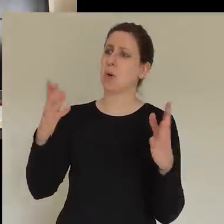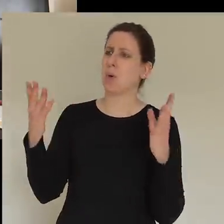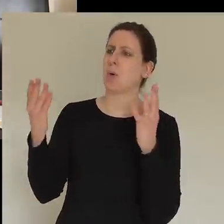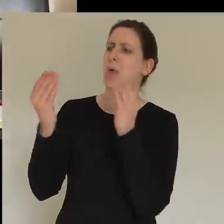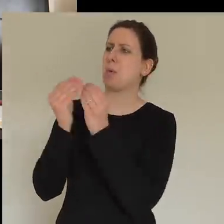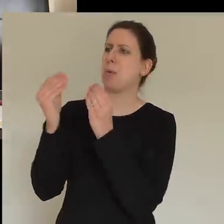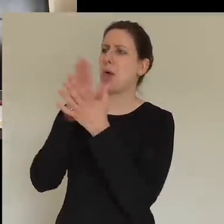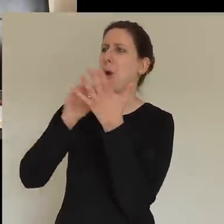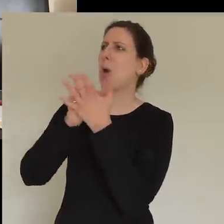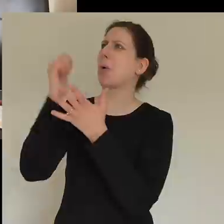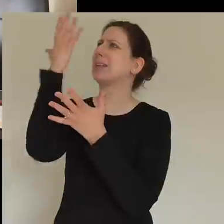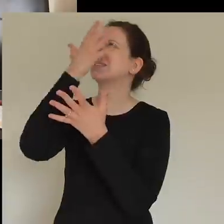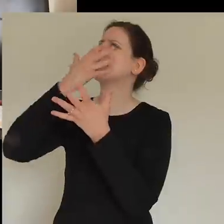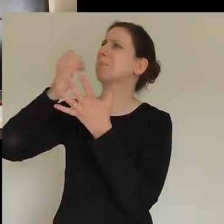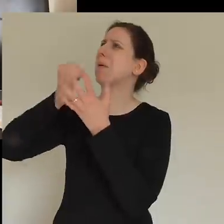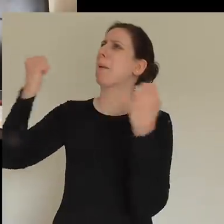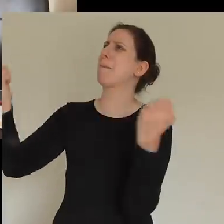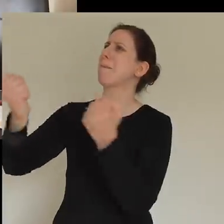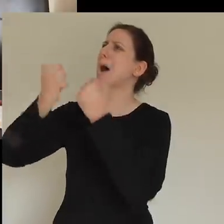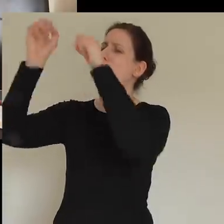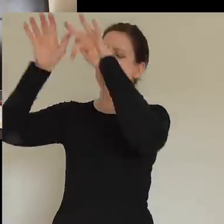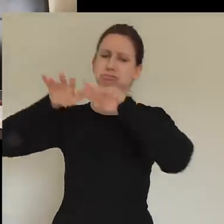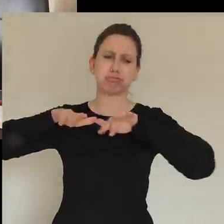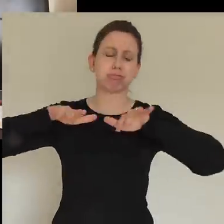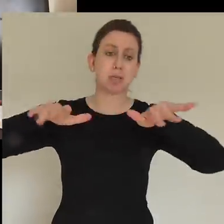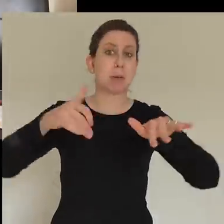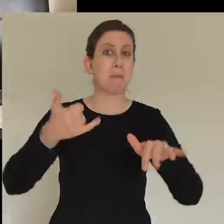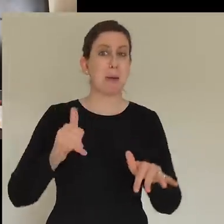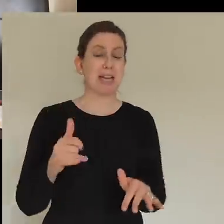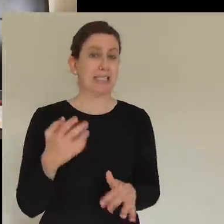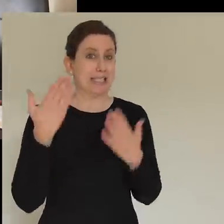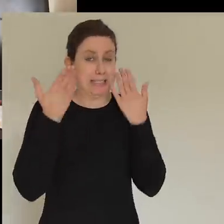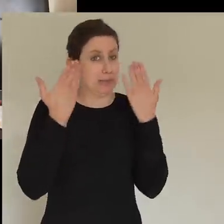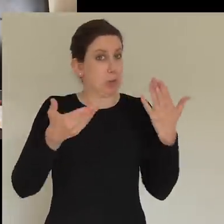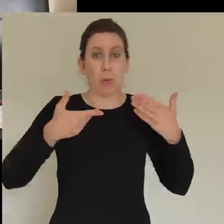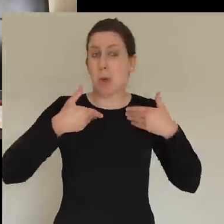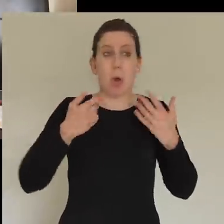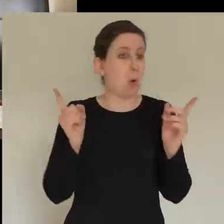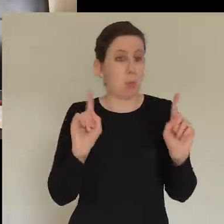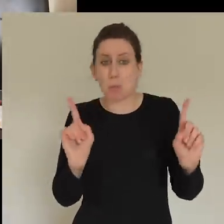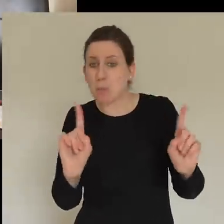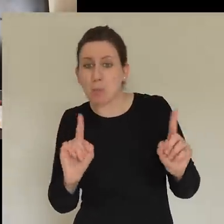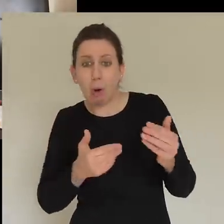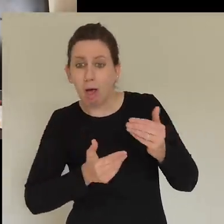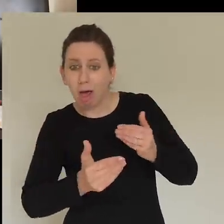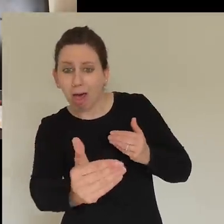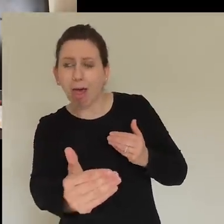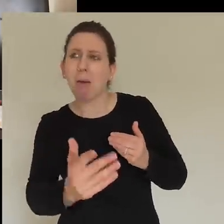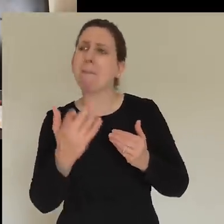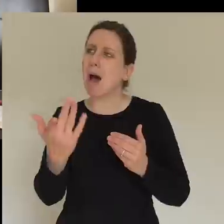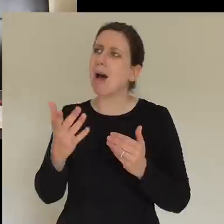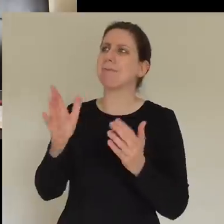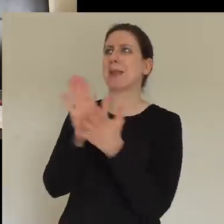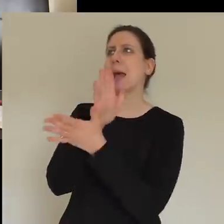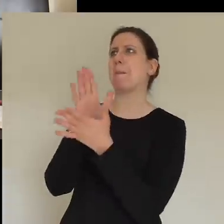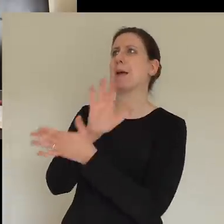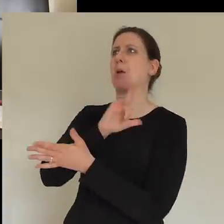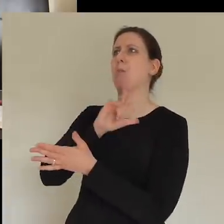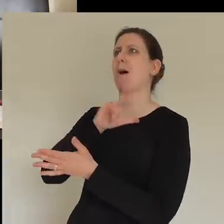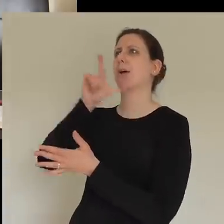Maybe a little bit apprehensive as to what that is, but delighted that we know that you hold it in your hands and you will always be with